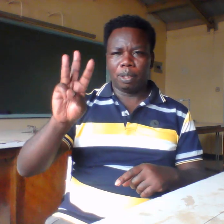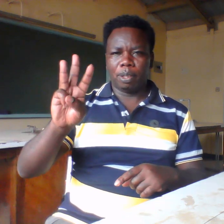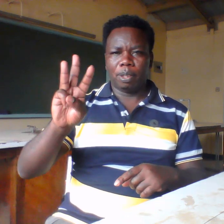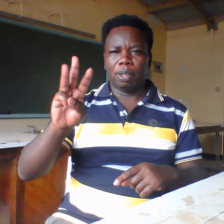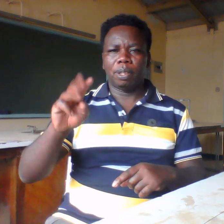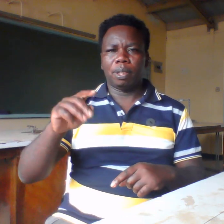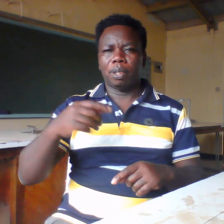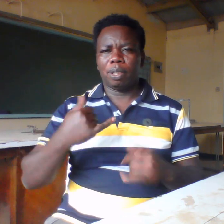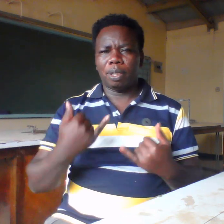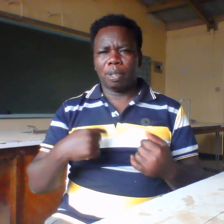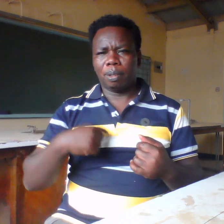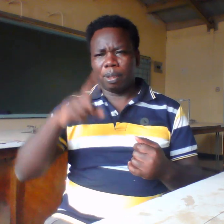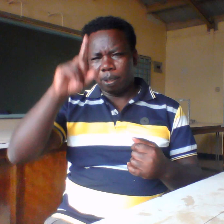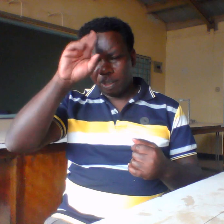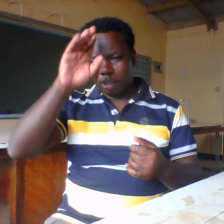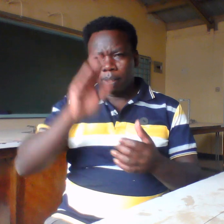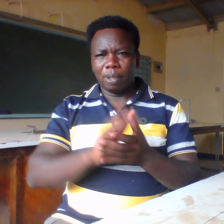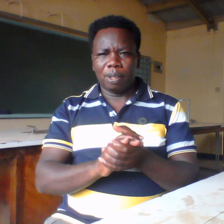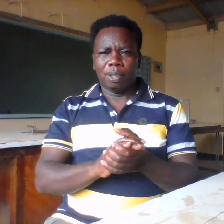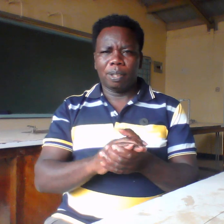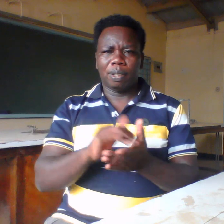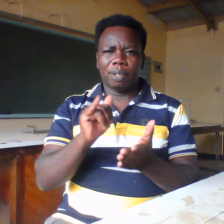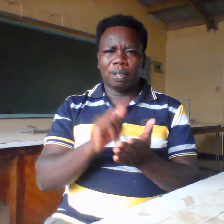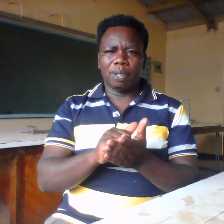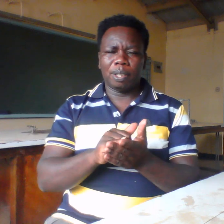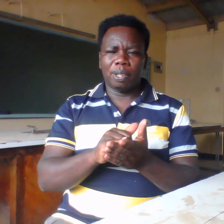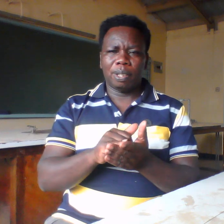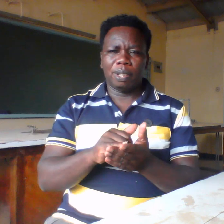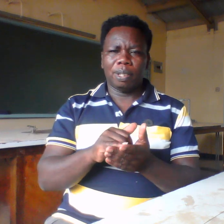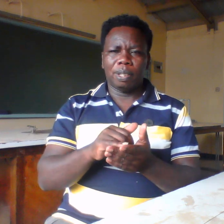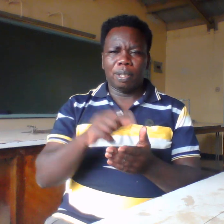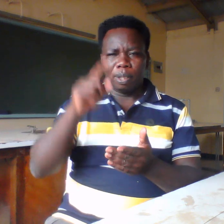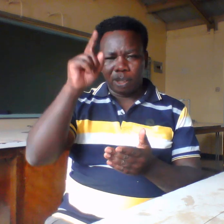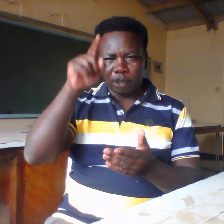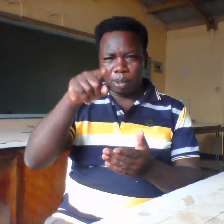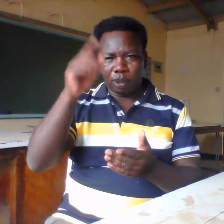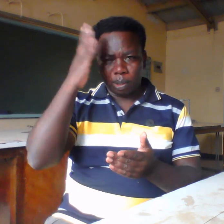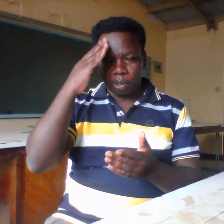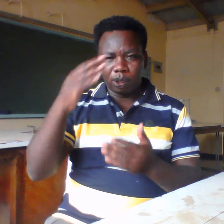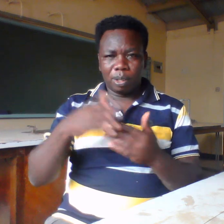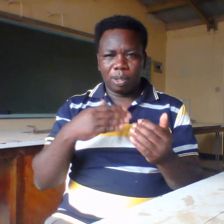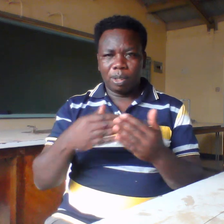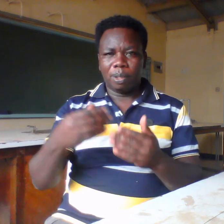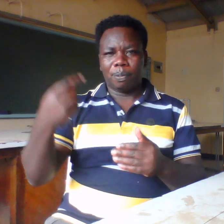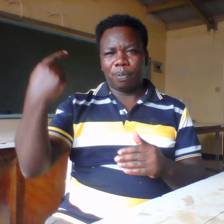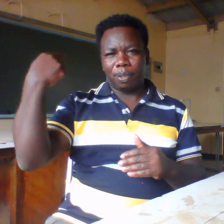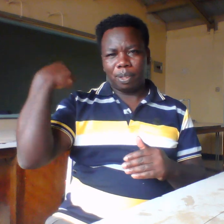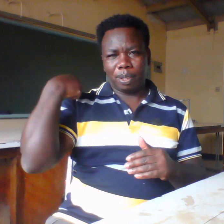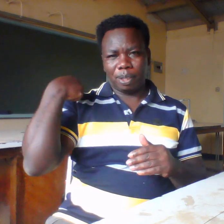know webcam categorizes in light of what This way, today,